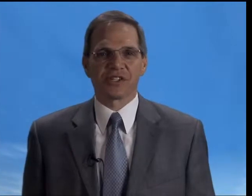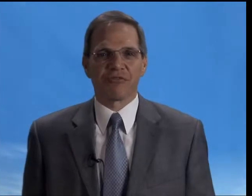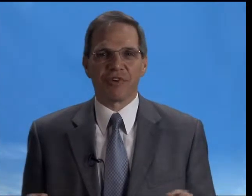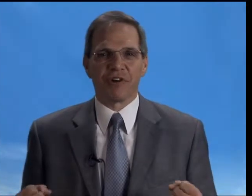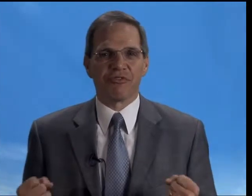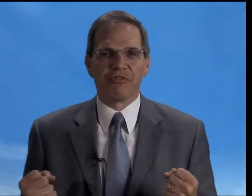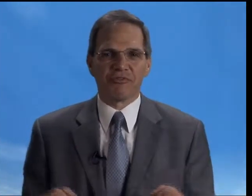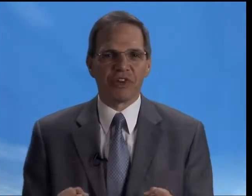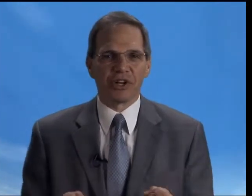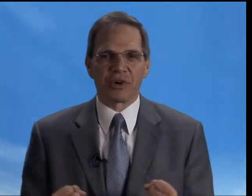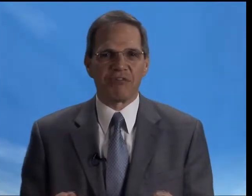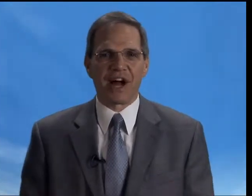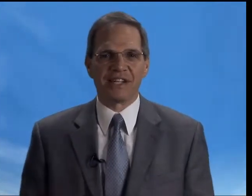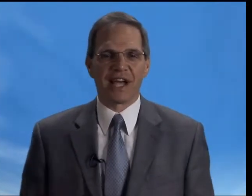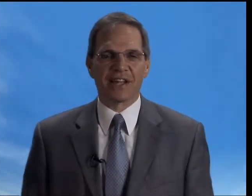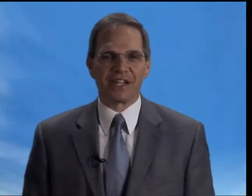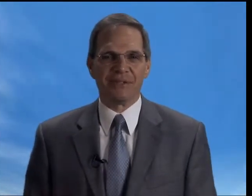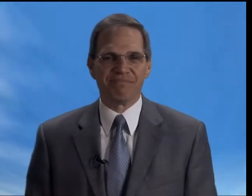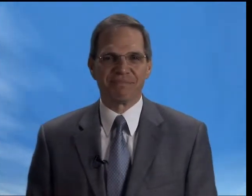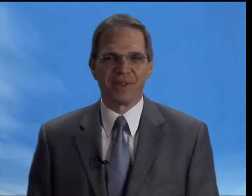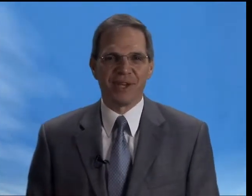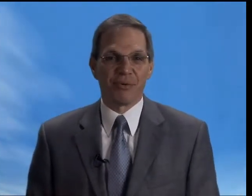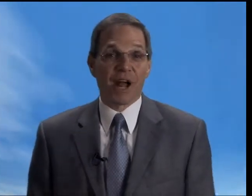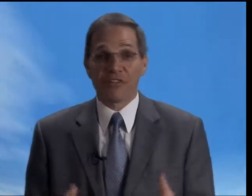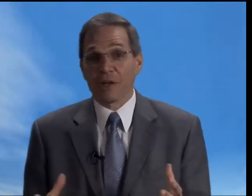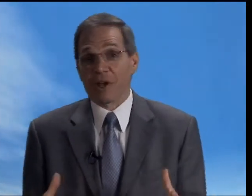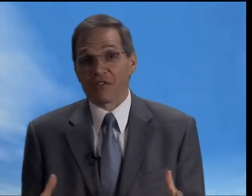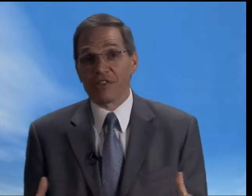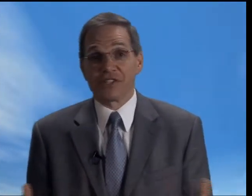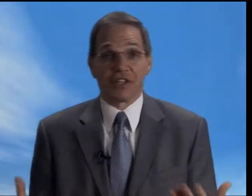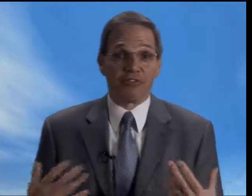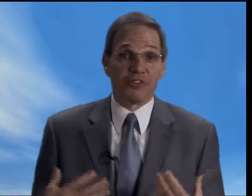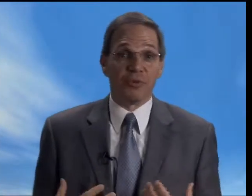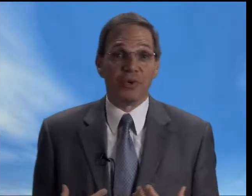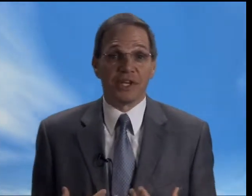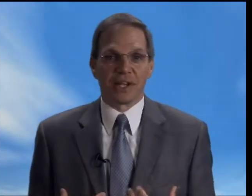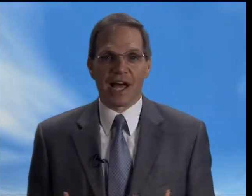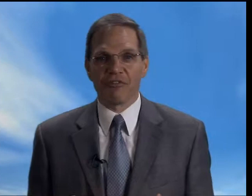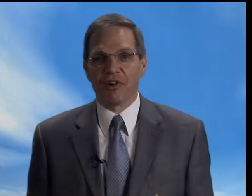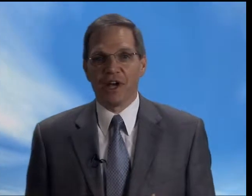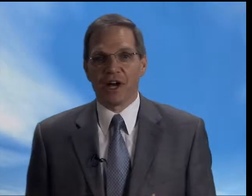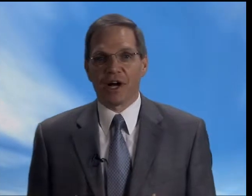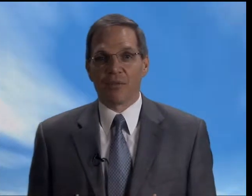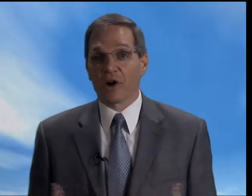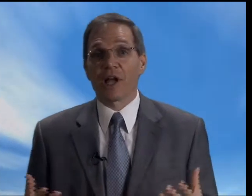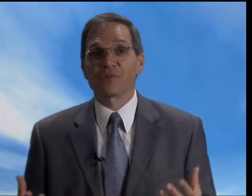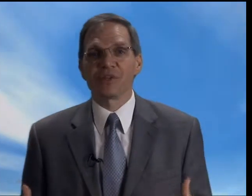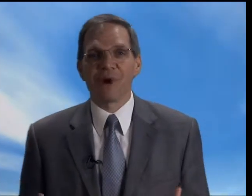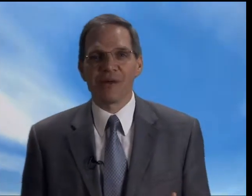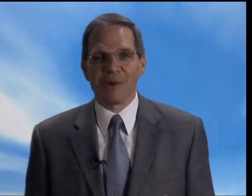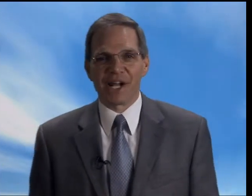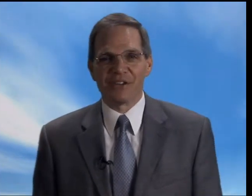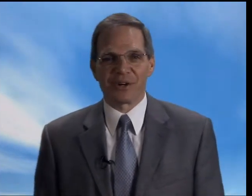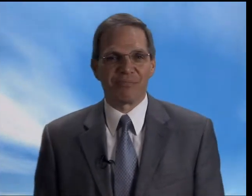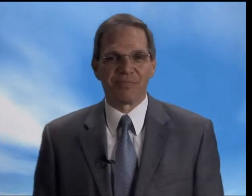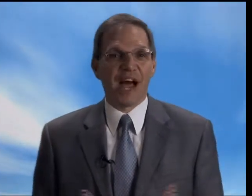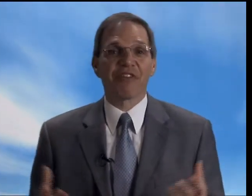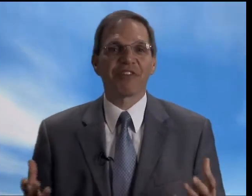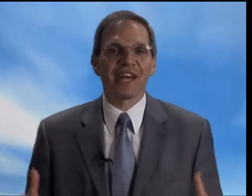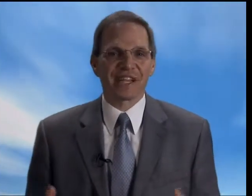of vigor and vitality. When I think about the things that fill me in life, what comes to my mind are athletics,